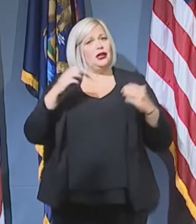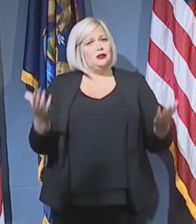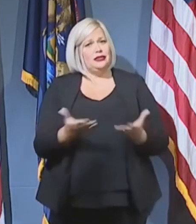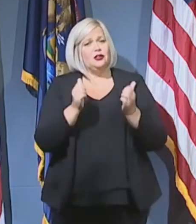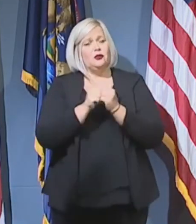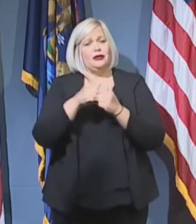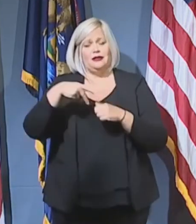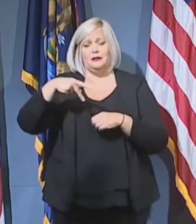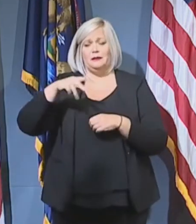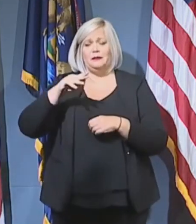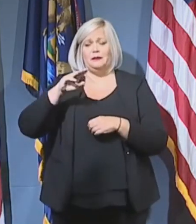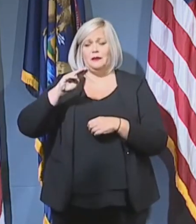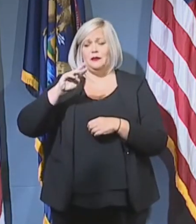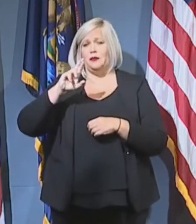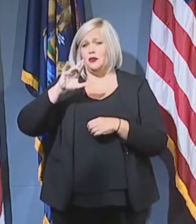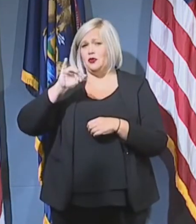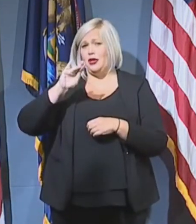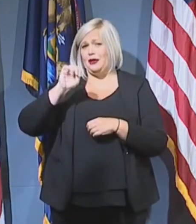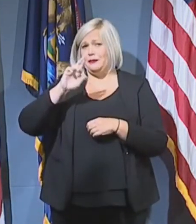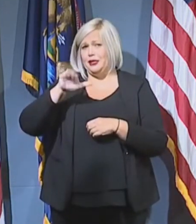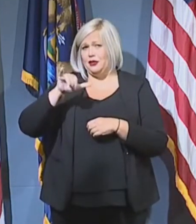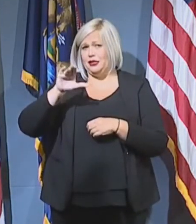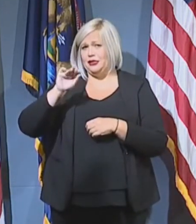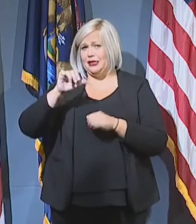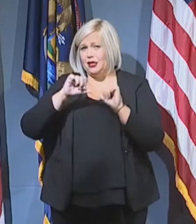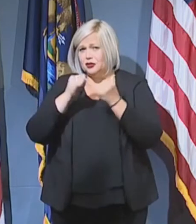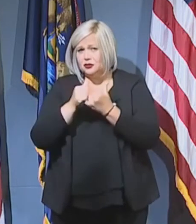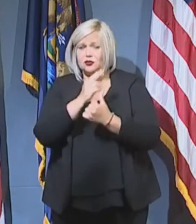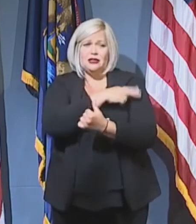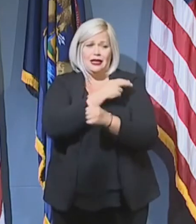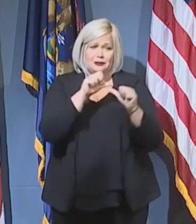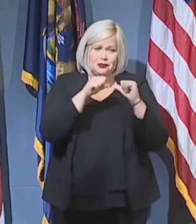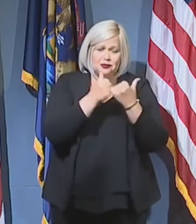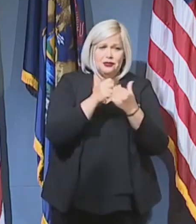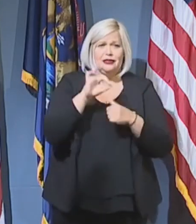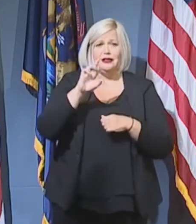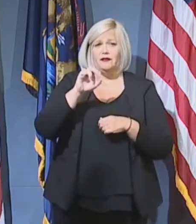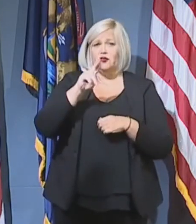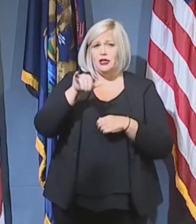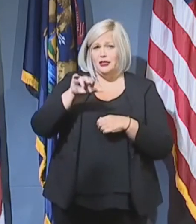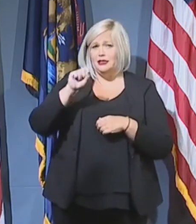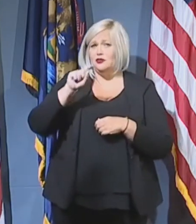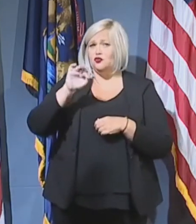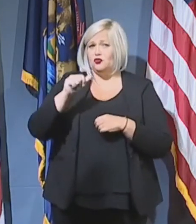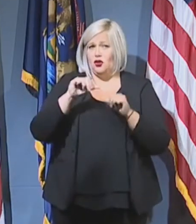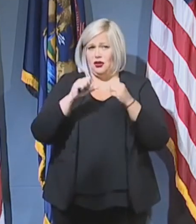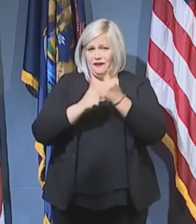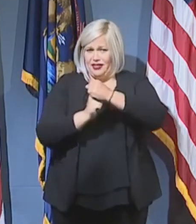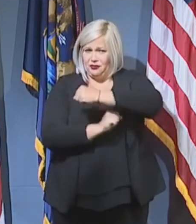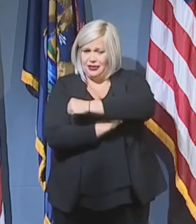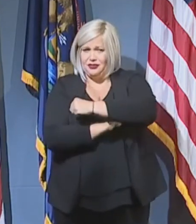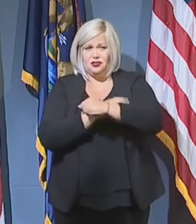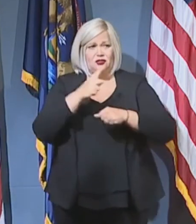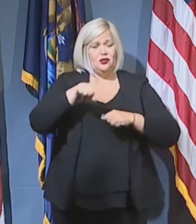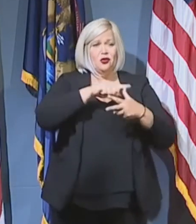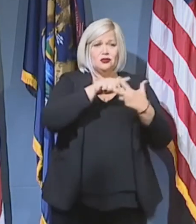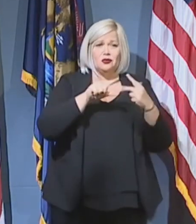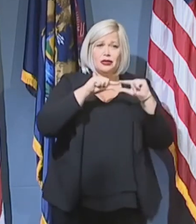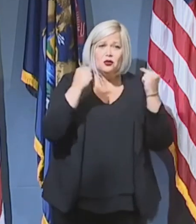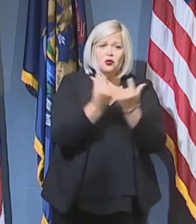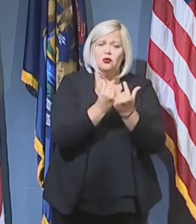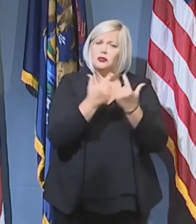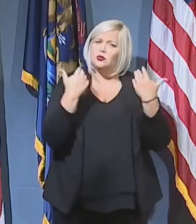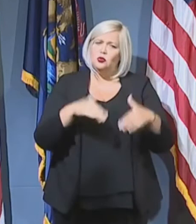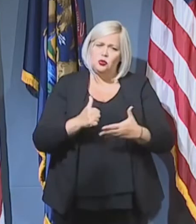Primary Care Association, the Michigan Hospital Association, and the Franny Strong Foundation. They are critically important partners